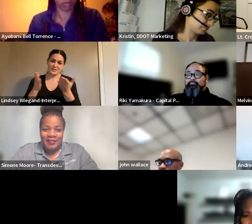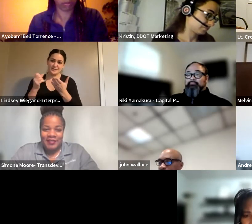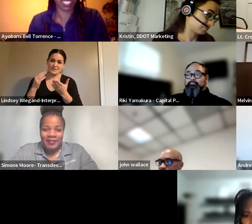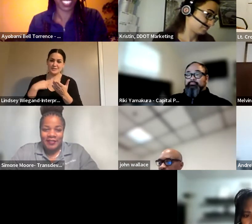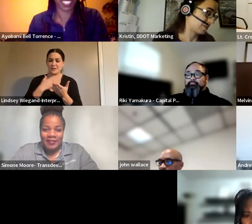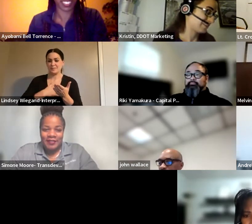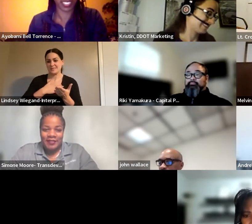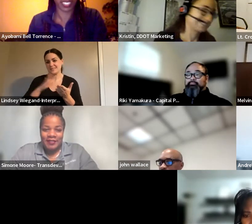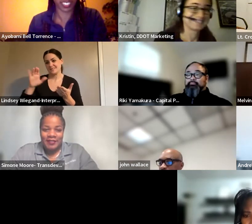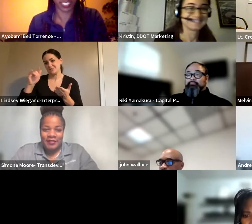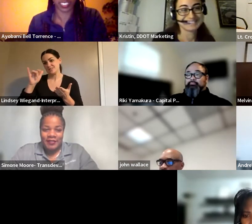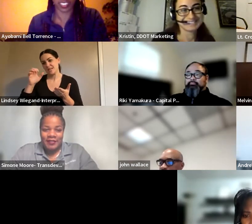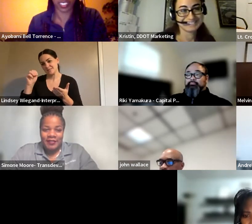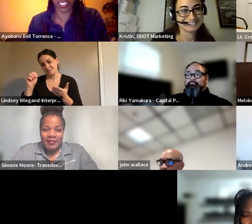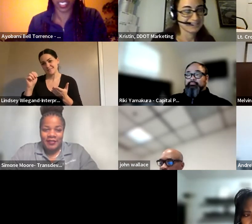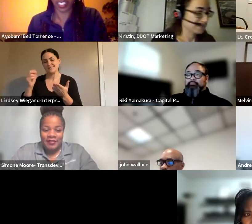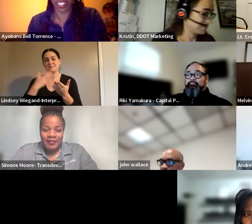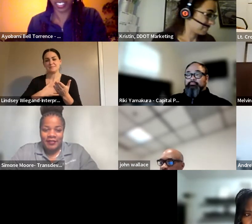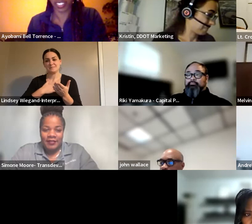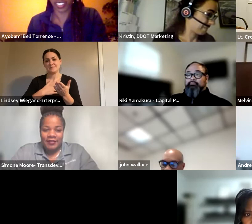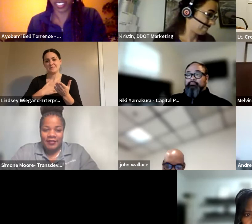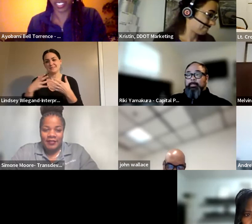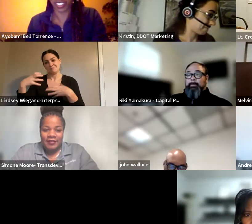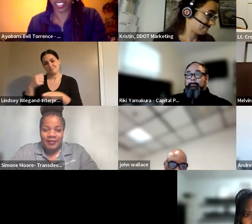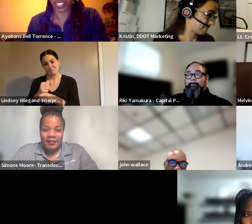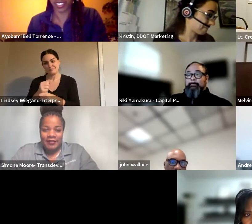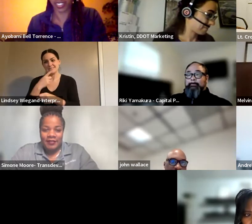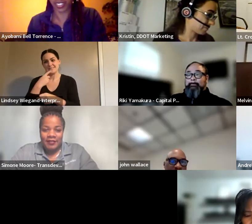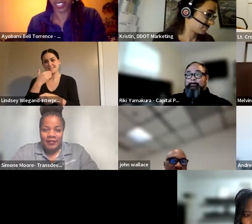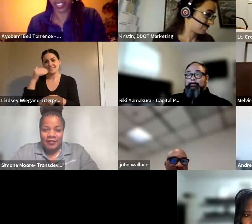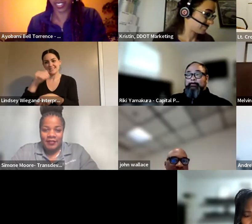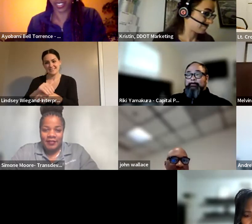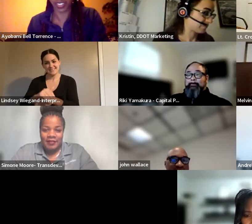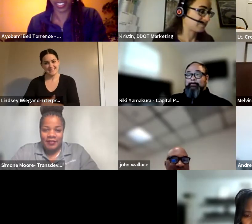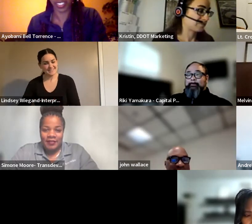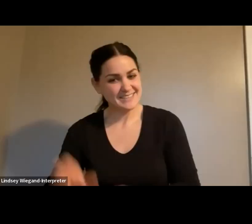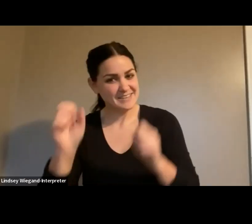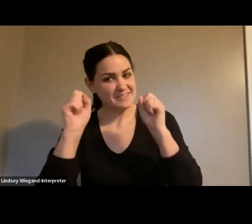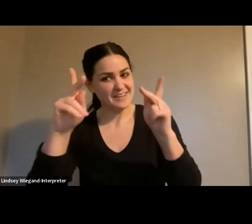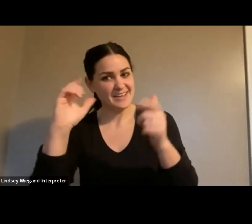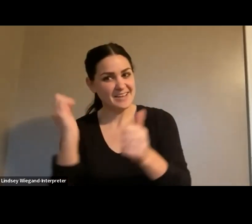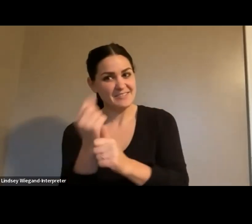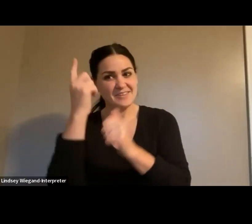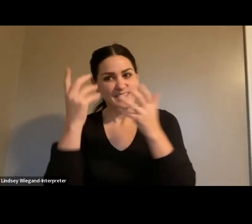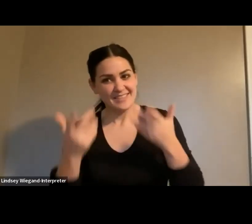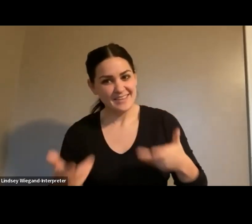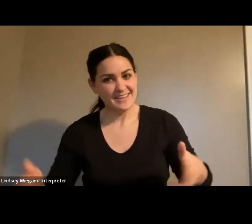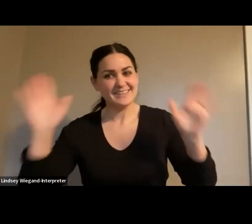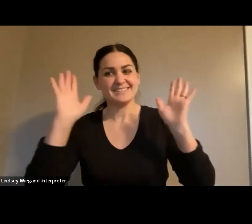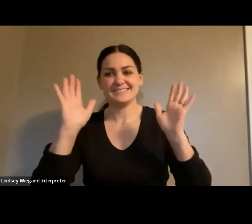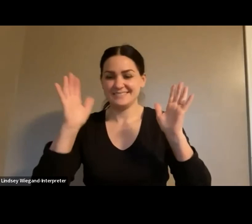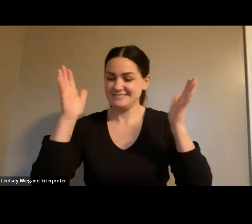Jasmine to, to bid us a good night. Okay. Okay, everybody. That's it. That's all. Good night.